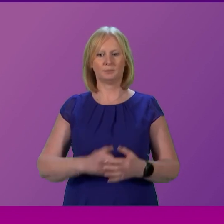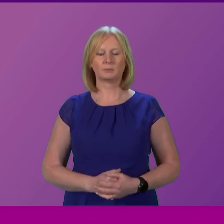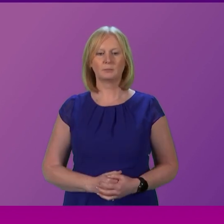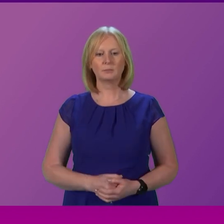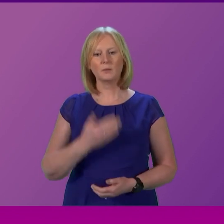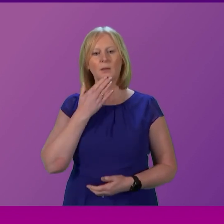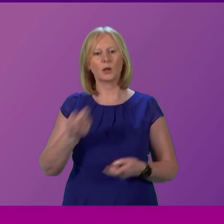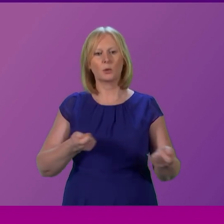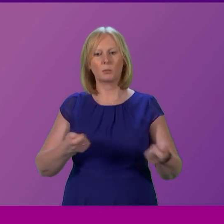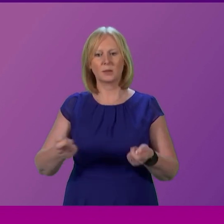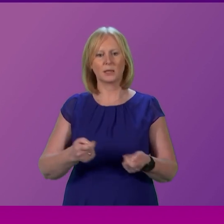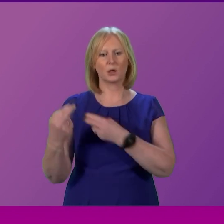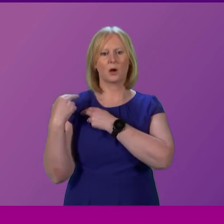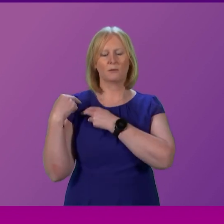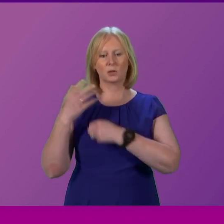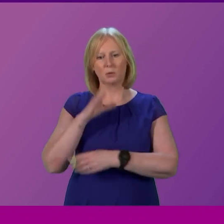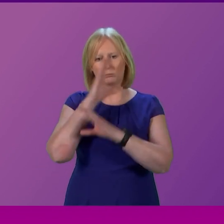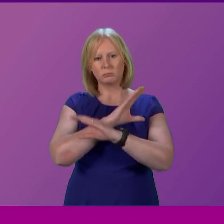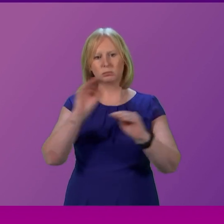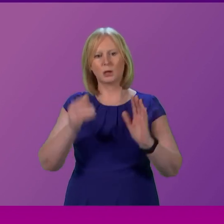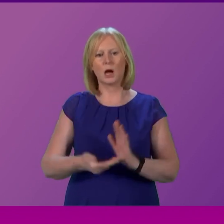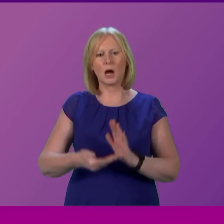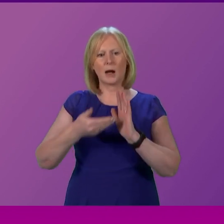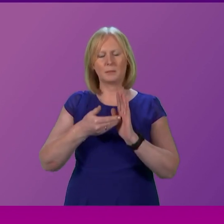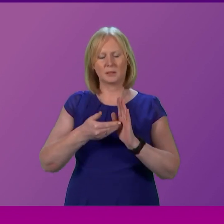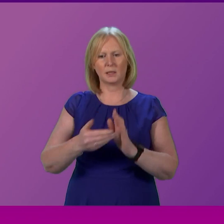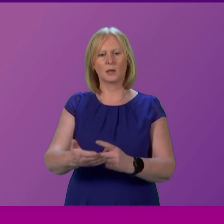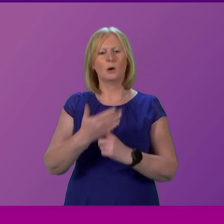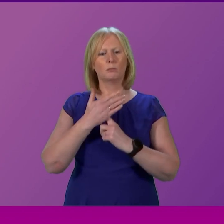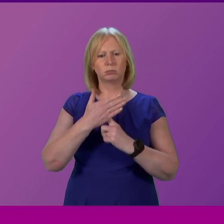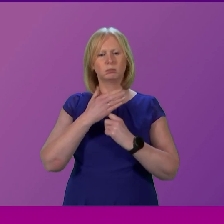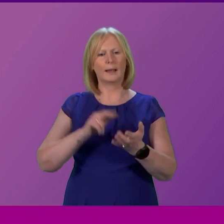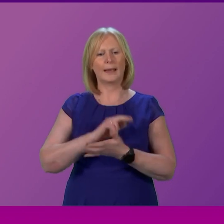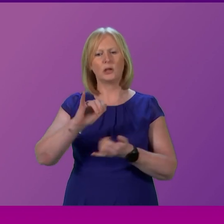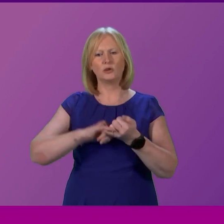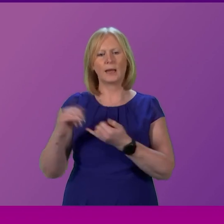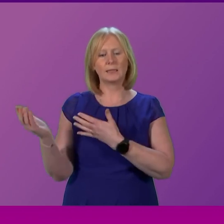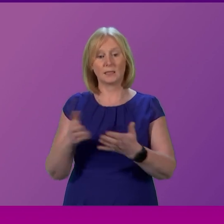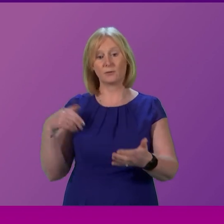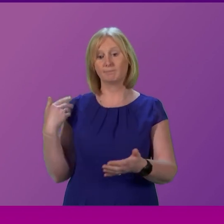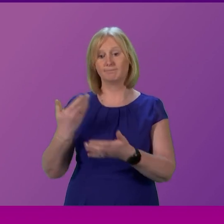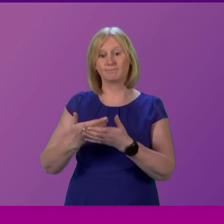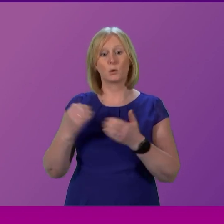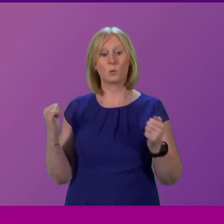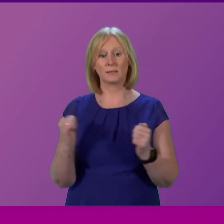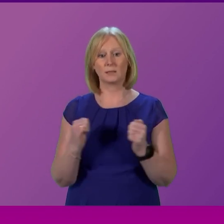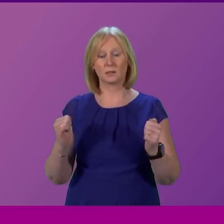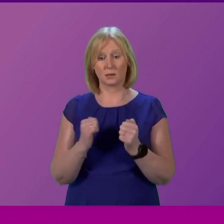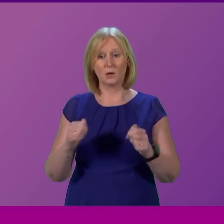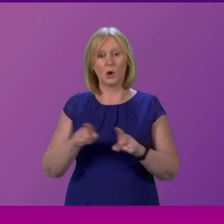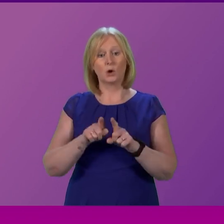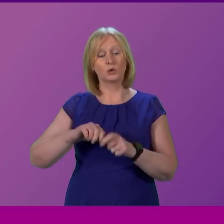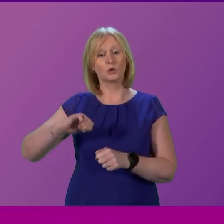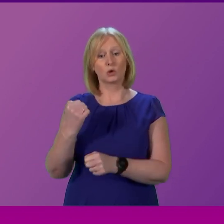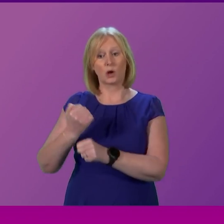President Officer. I wish to update the Parliament on the extraordinary pressures facing our National Health Service this winter, and the measures that the Scottish Government